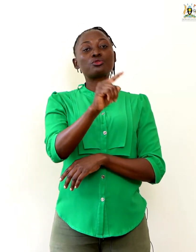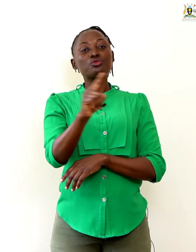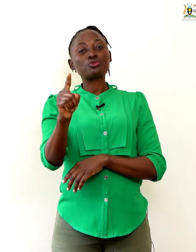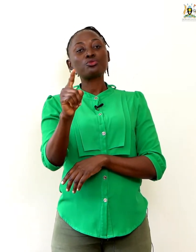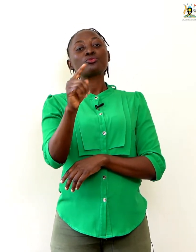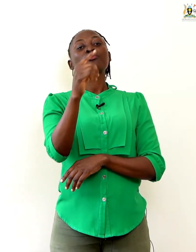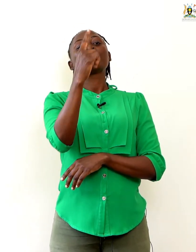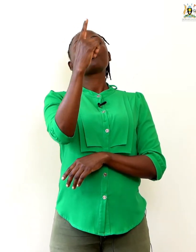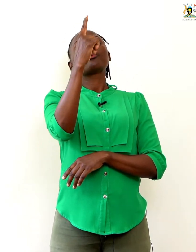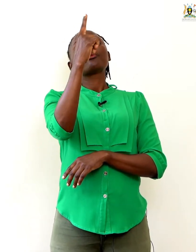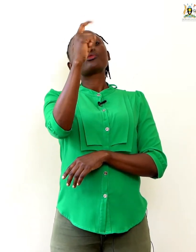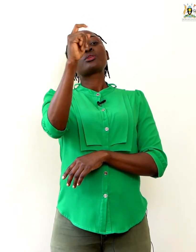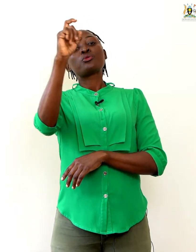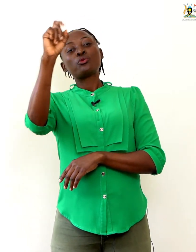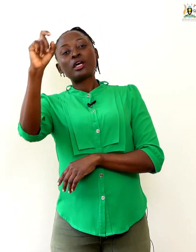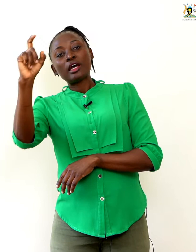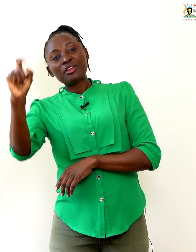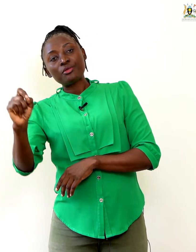to 100.